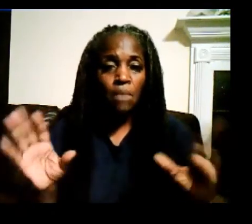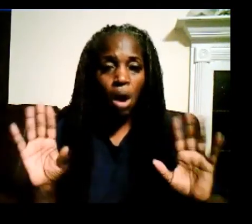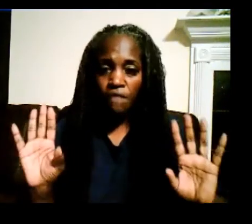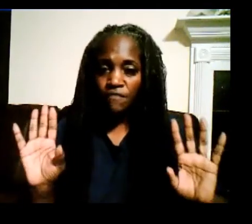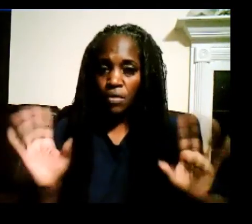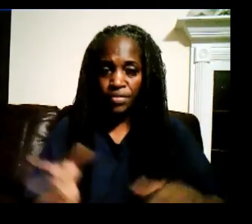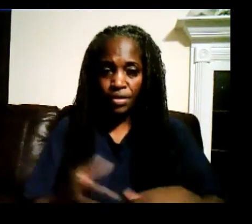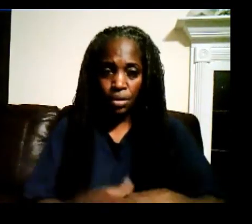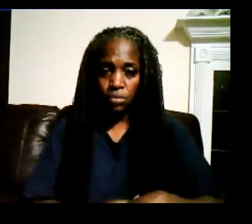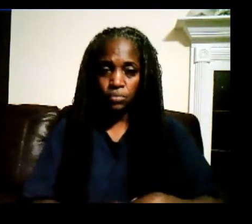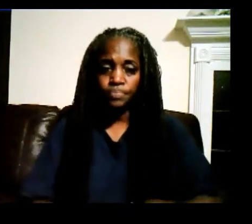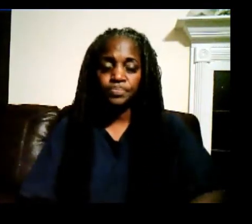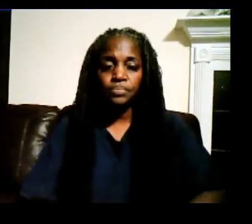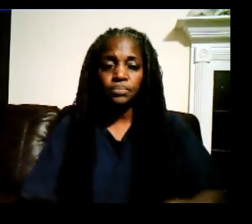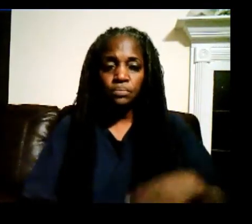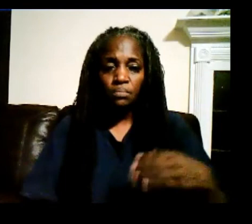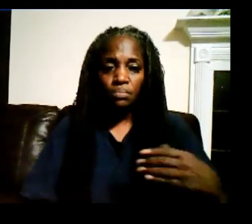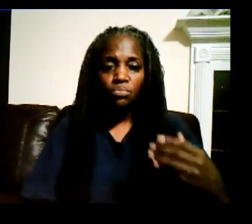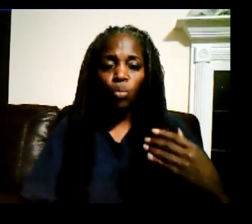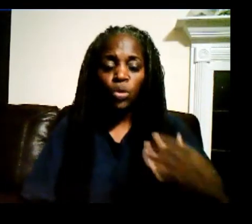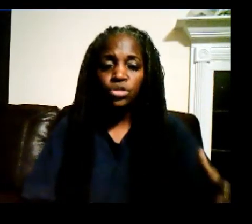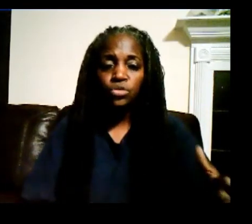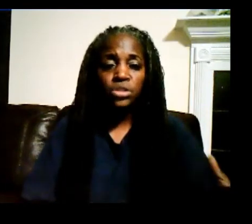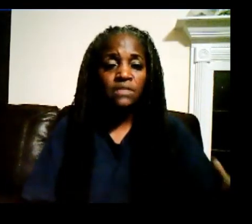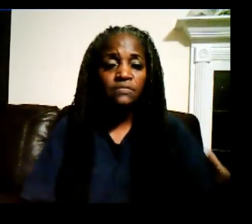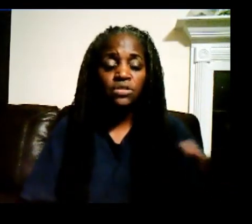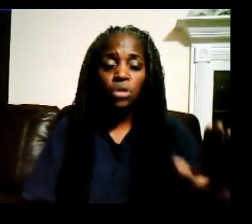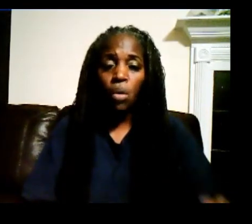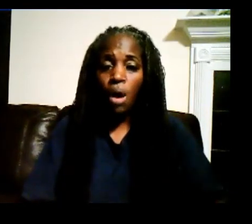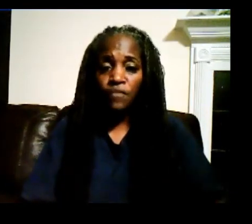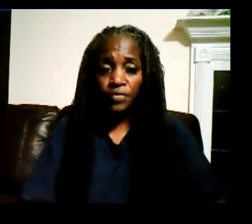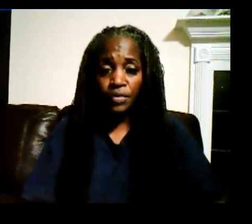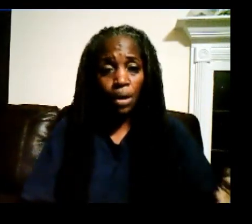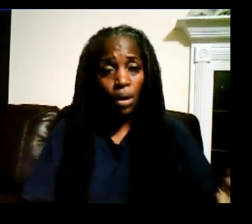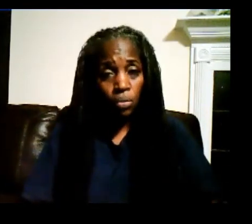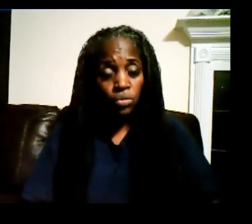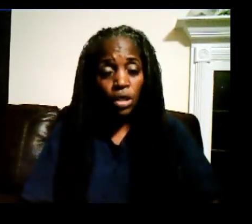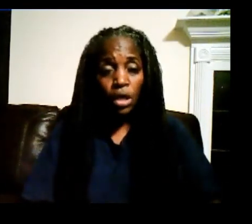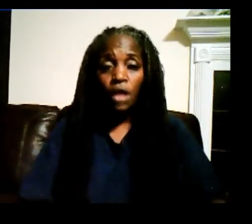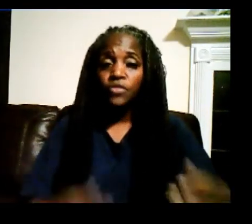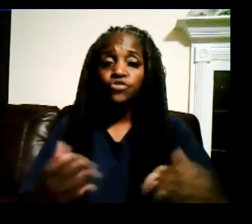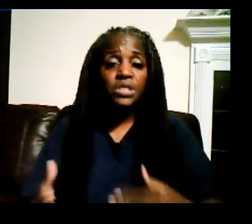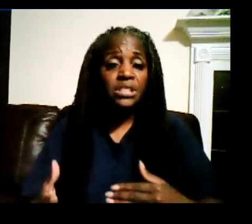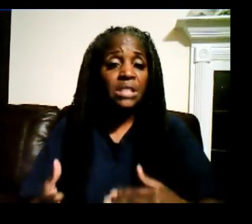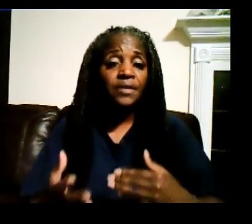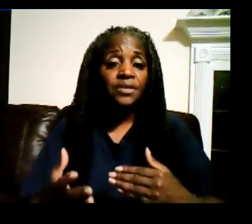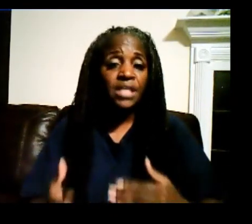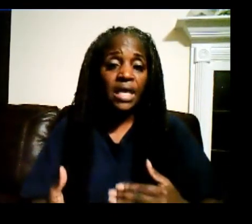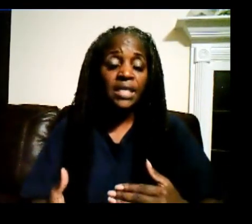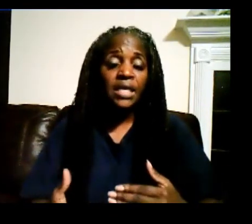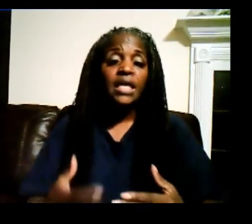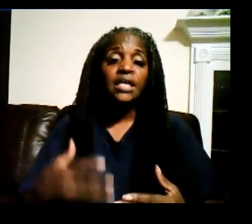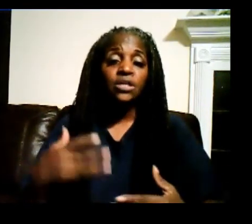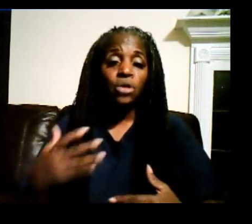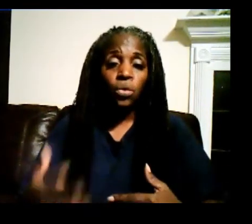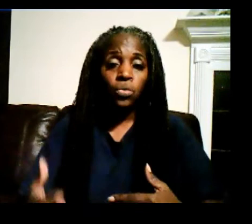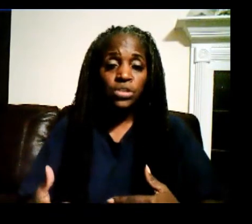off on their own. Once those leaves go off on their own, the tree is not dead. It goes